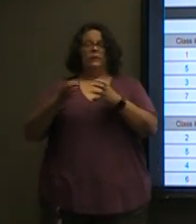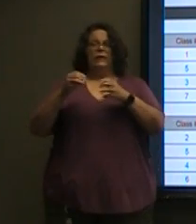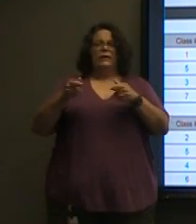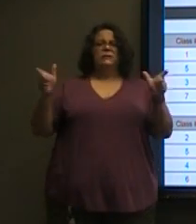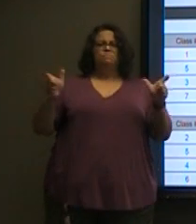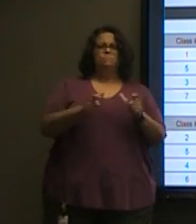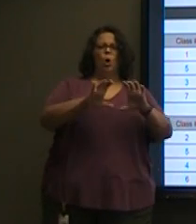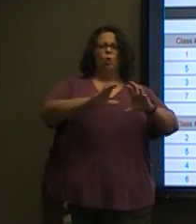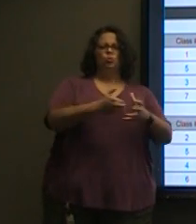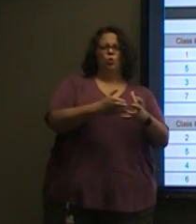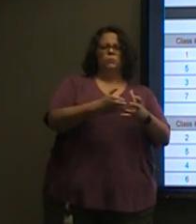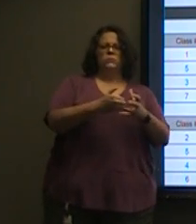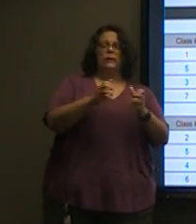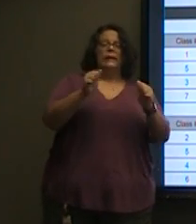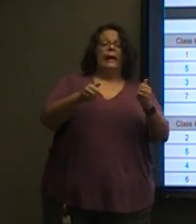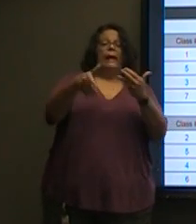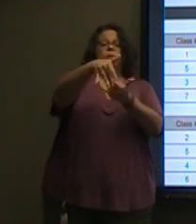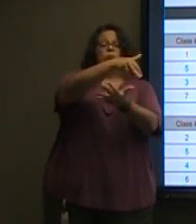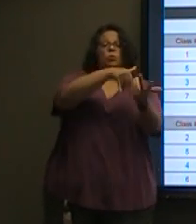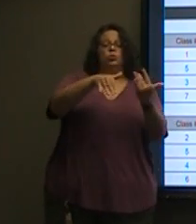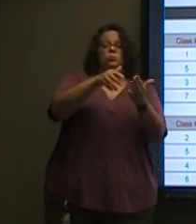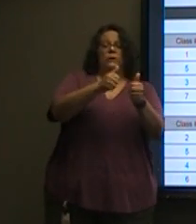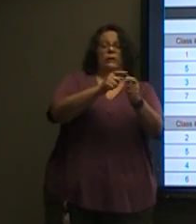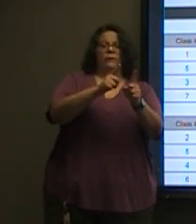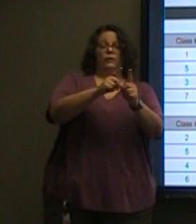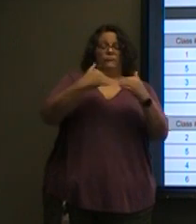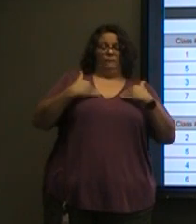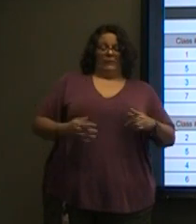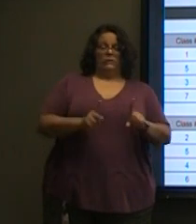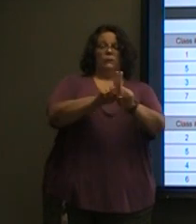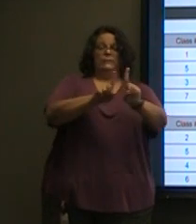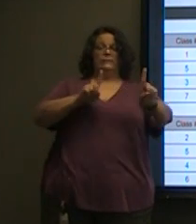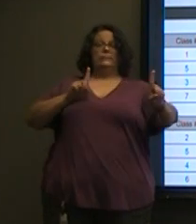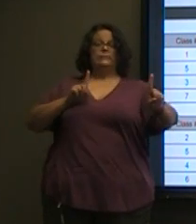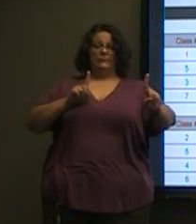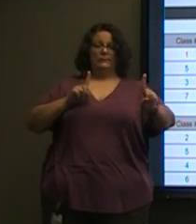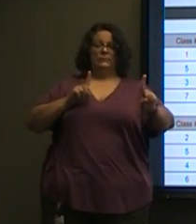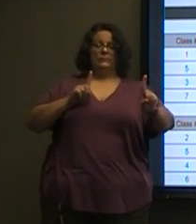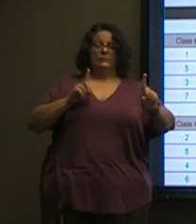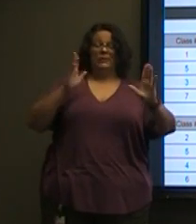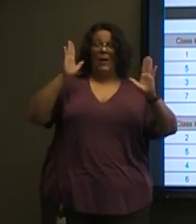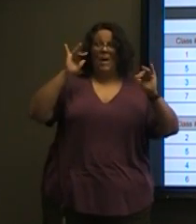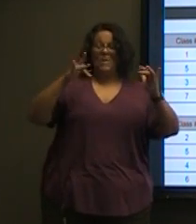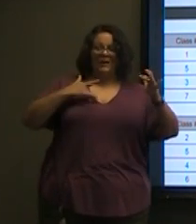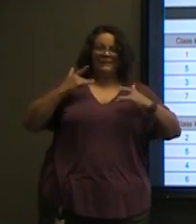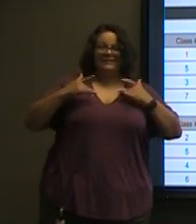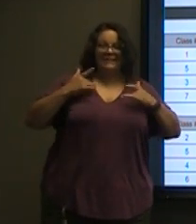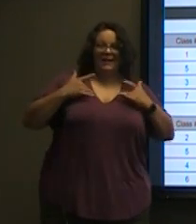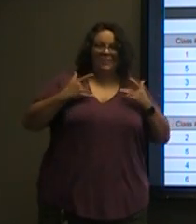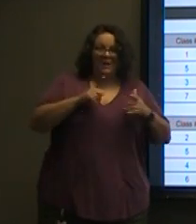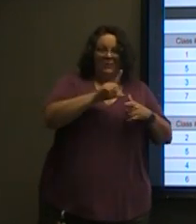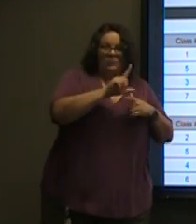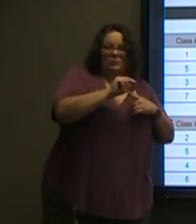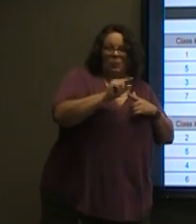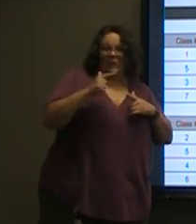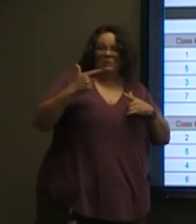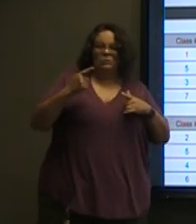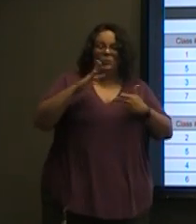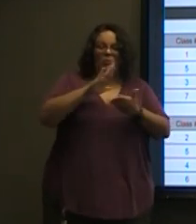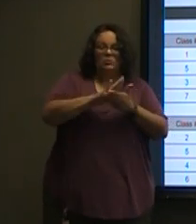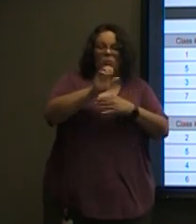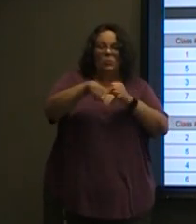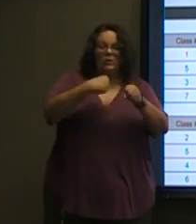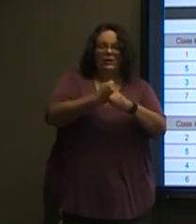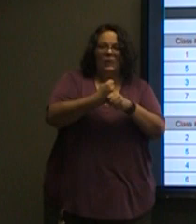groups so that they can socially and physically distance. I hope you're excited about the 2020-2021 school year.